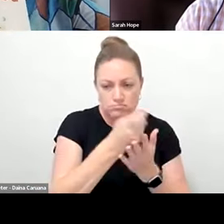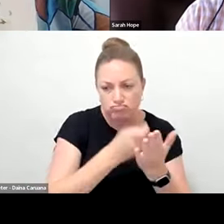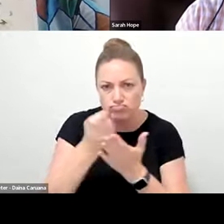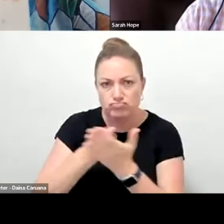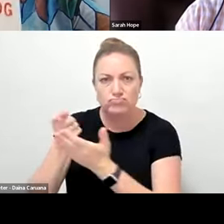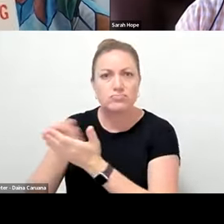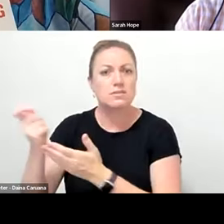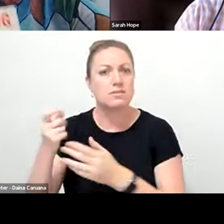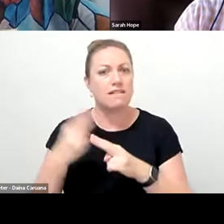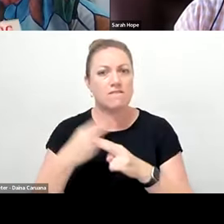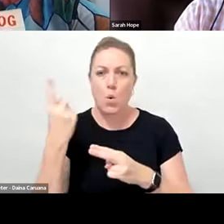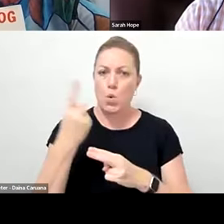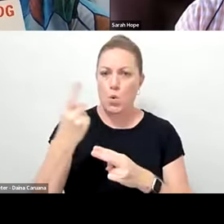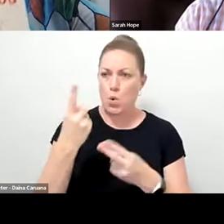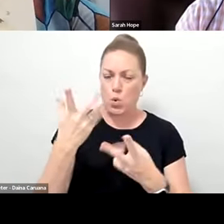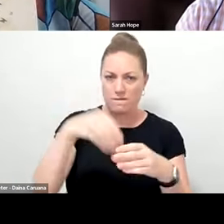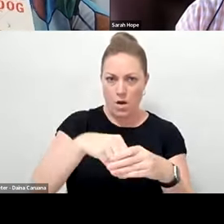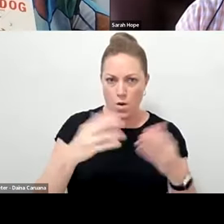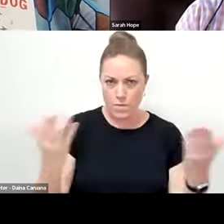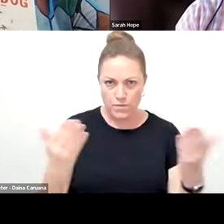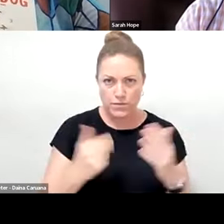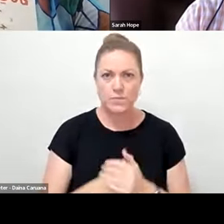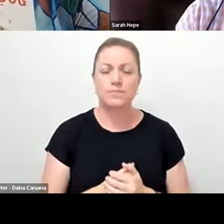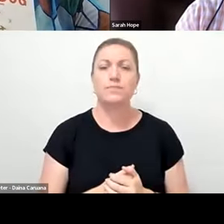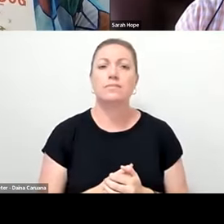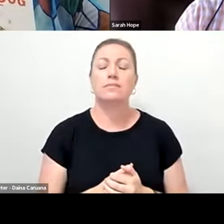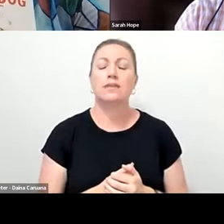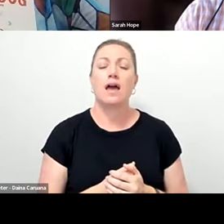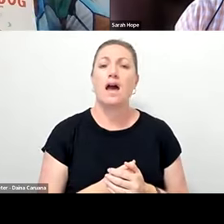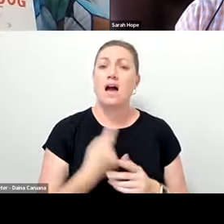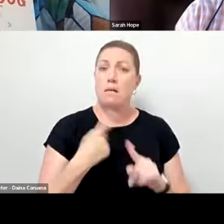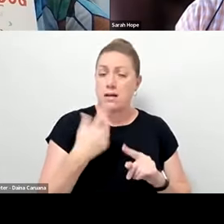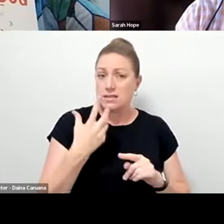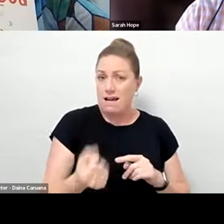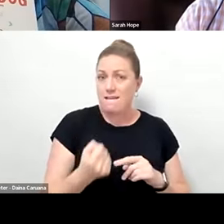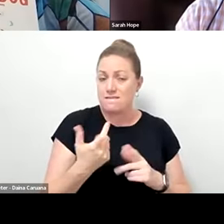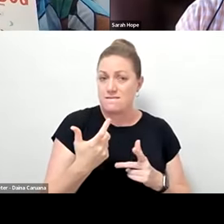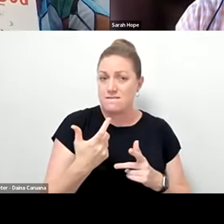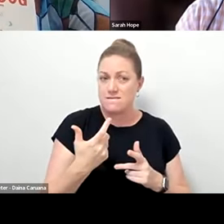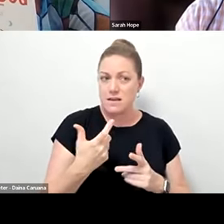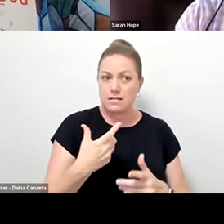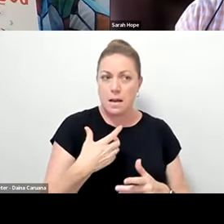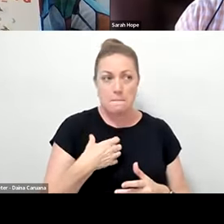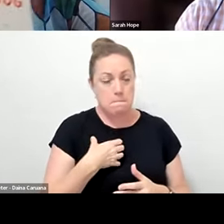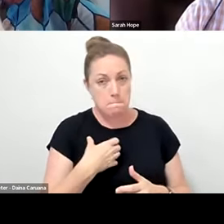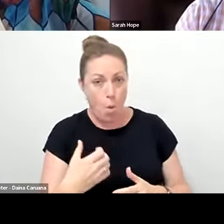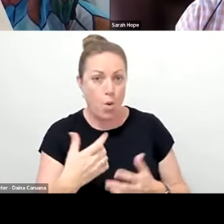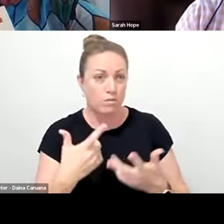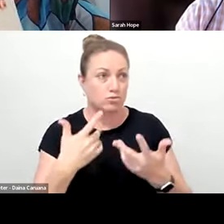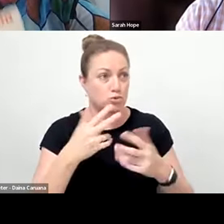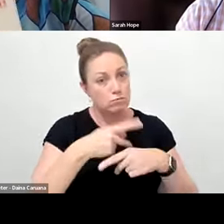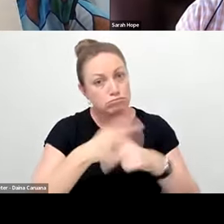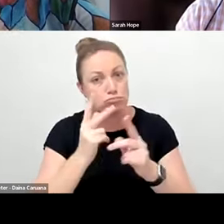they're, they're not their figure. Um, and then there is more to then go into producing the next one. So